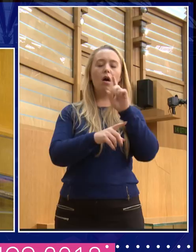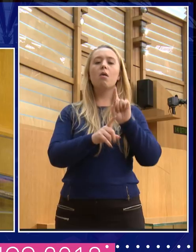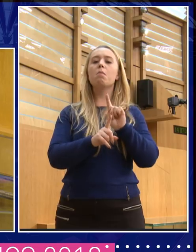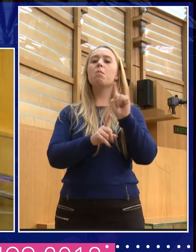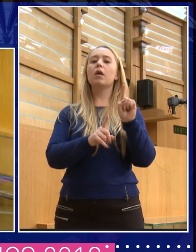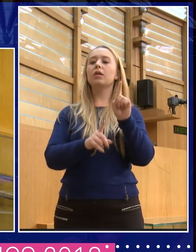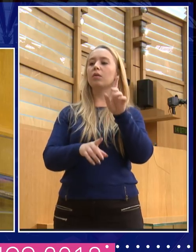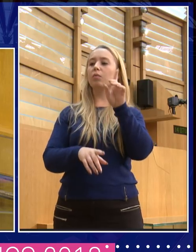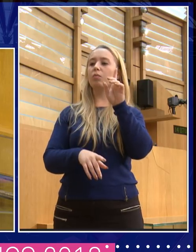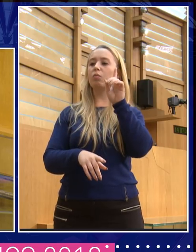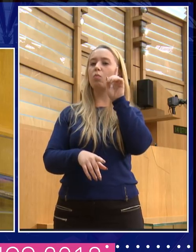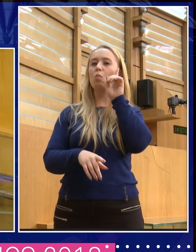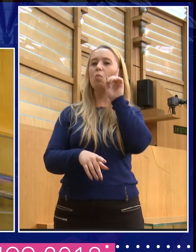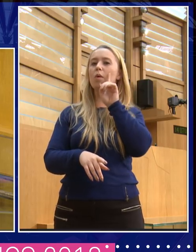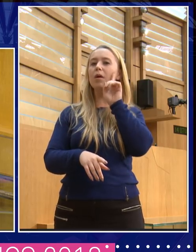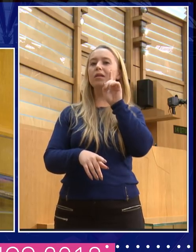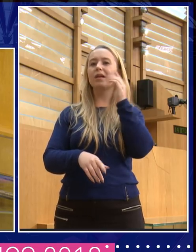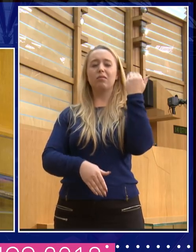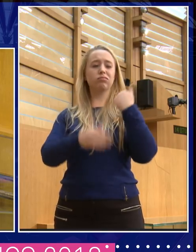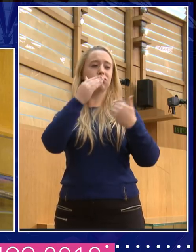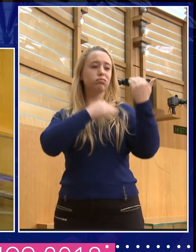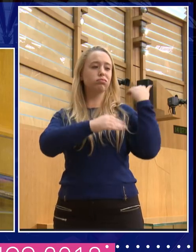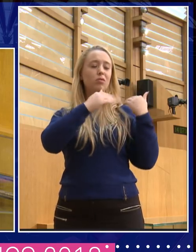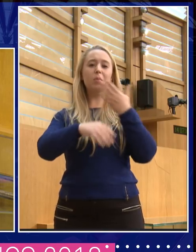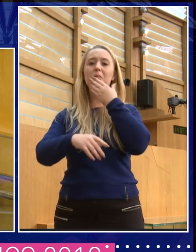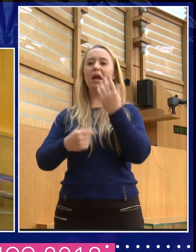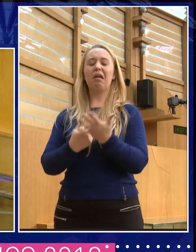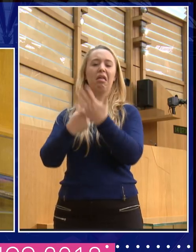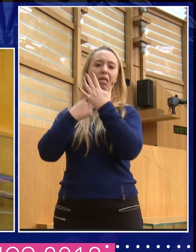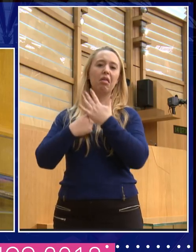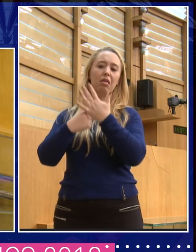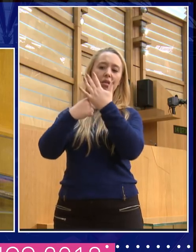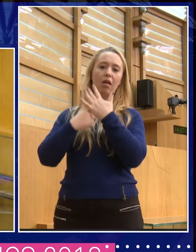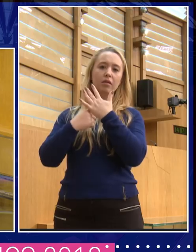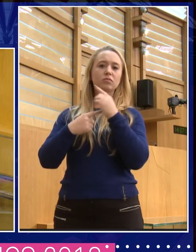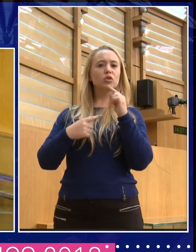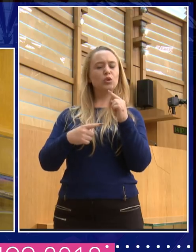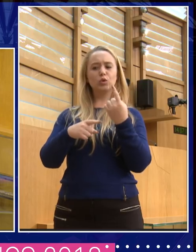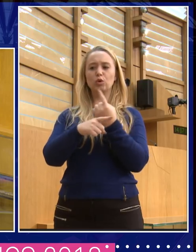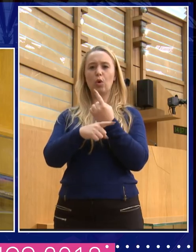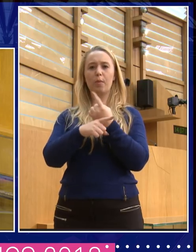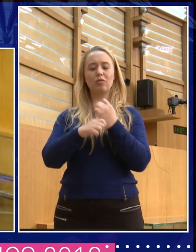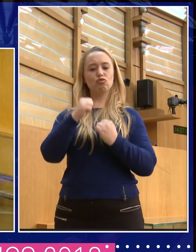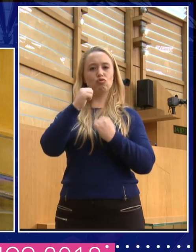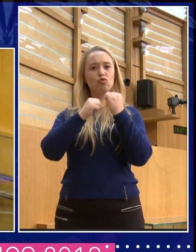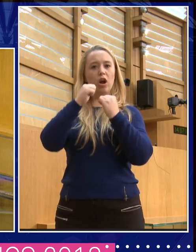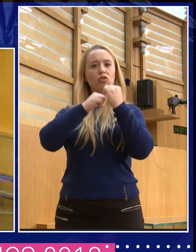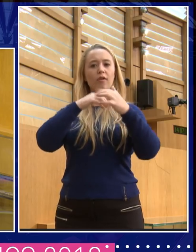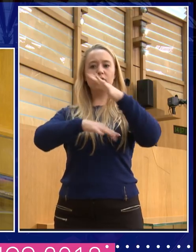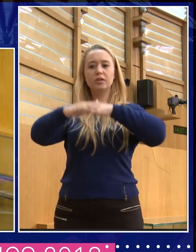women back centuries. And you talk about the, the, the culture, the structures of society that keep this way. Can you just introduce